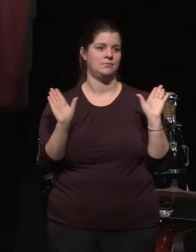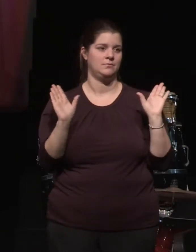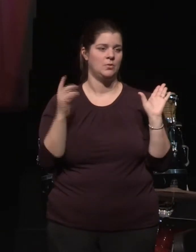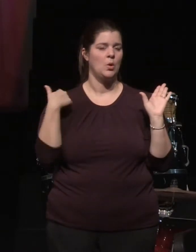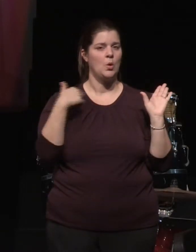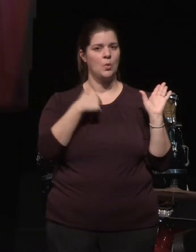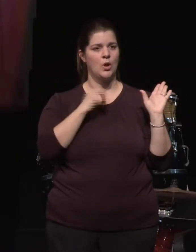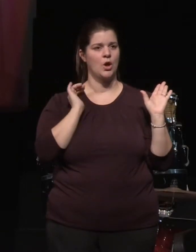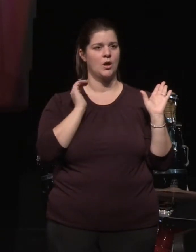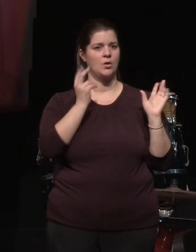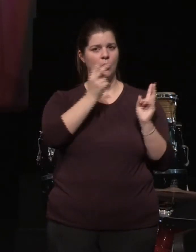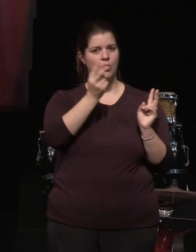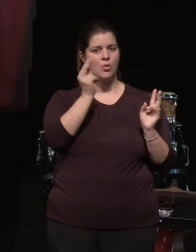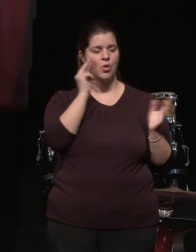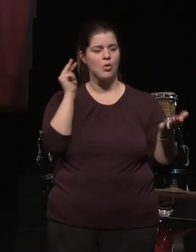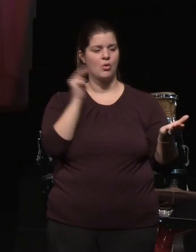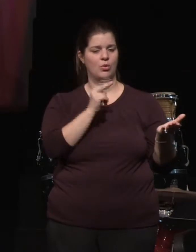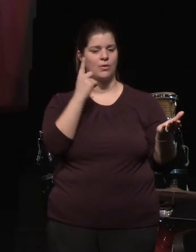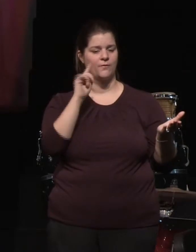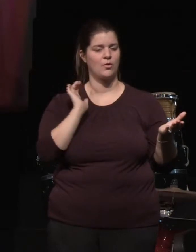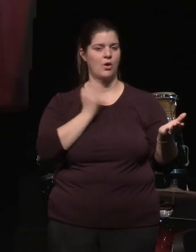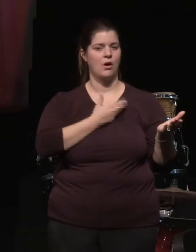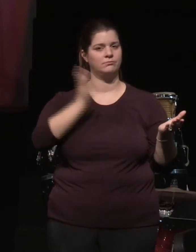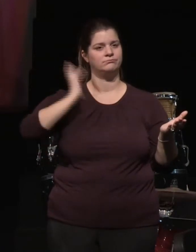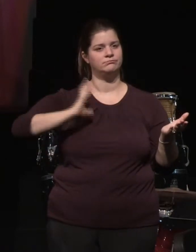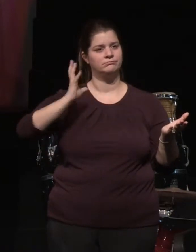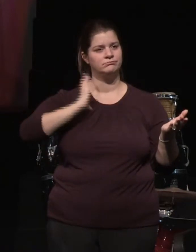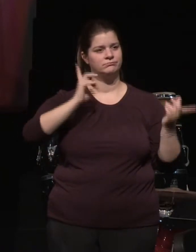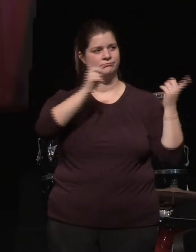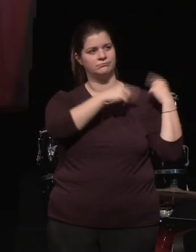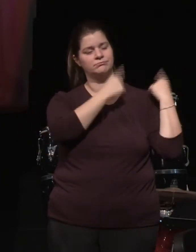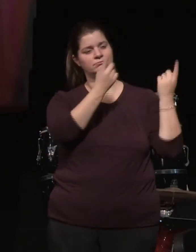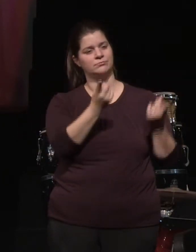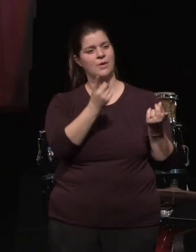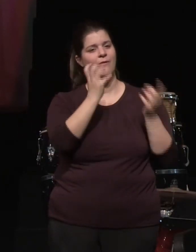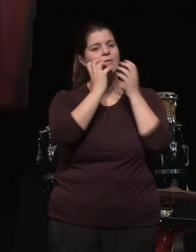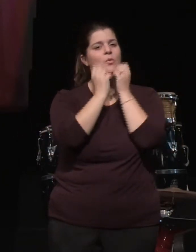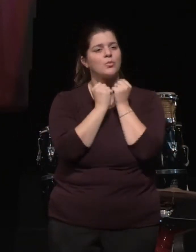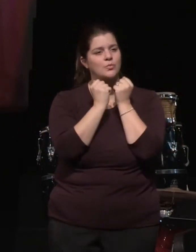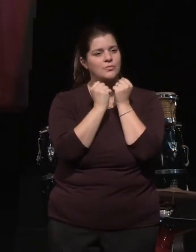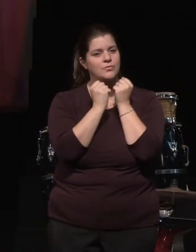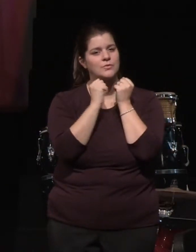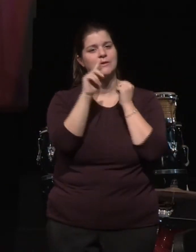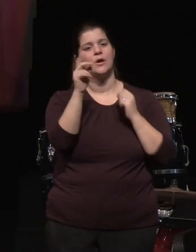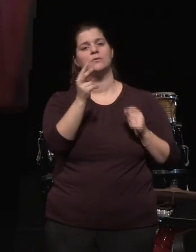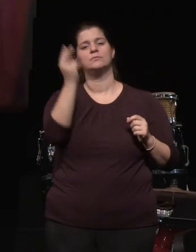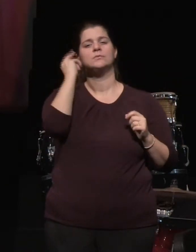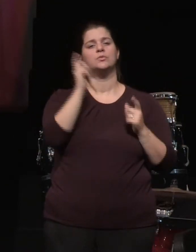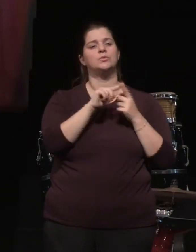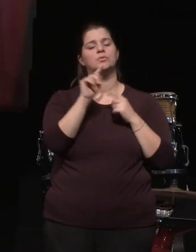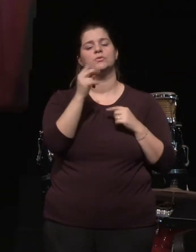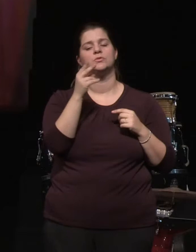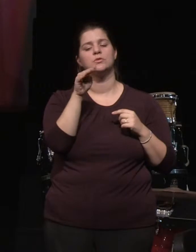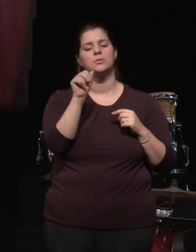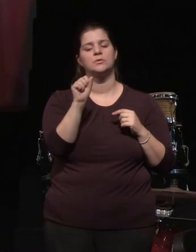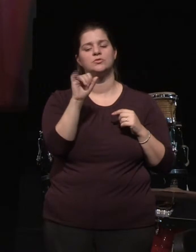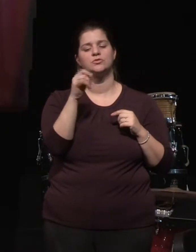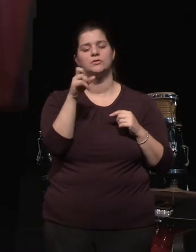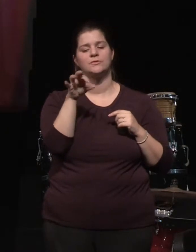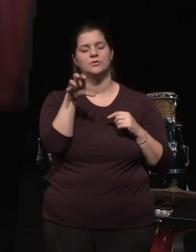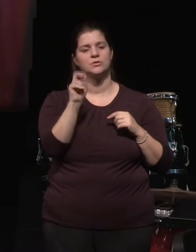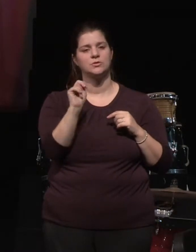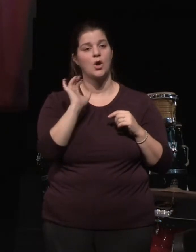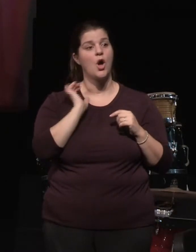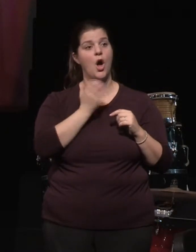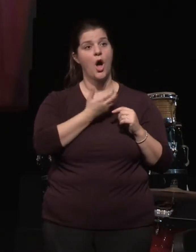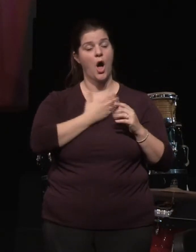forth by Thomas Jefferson that the care of human life and happiness and not their destruction is the first and